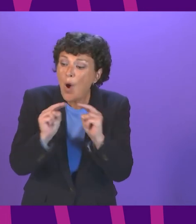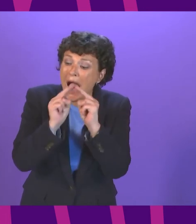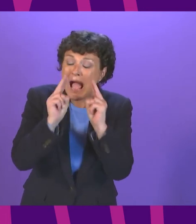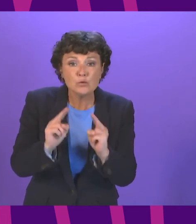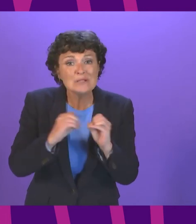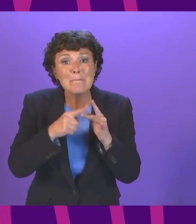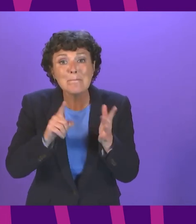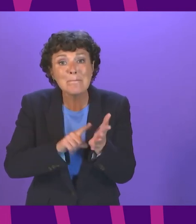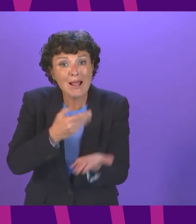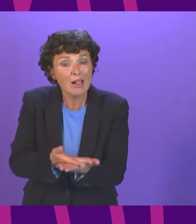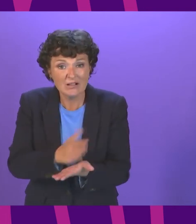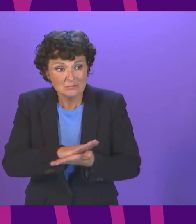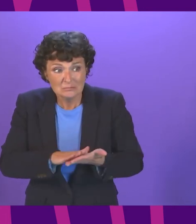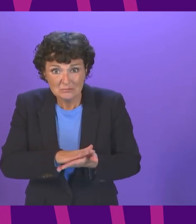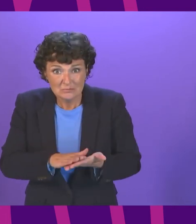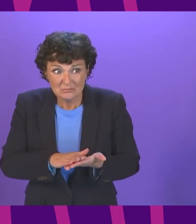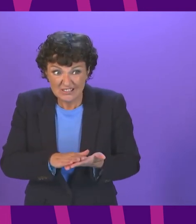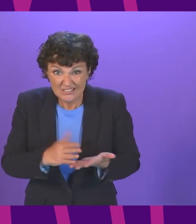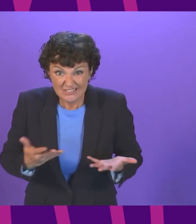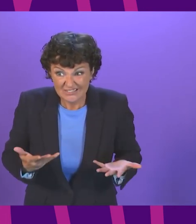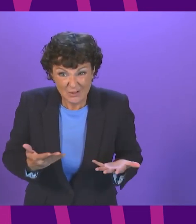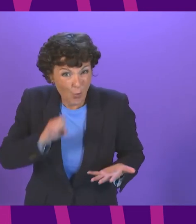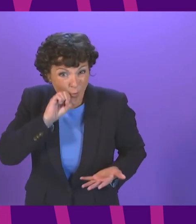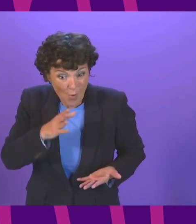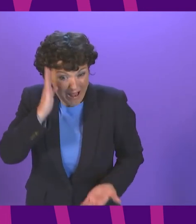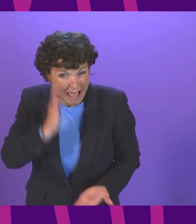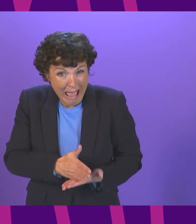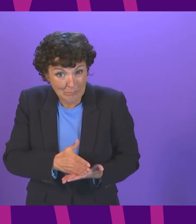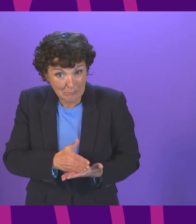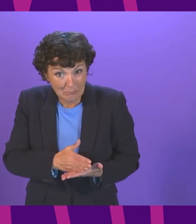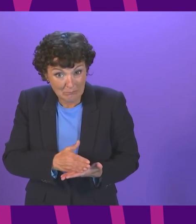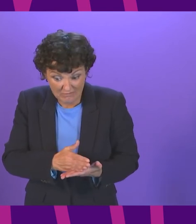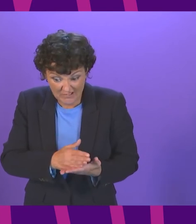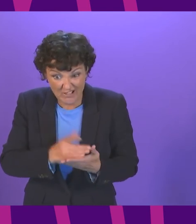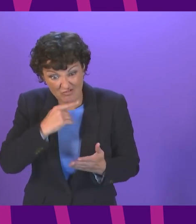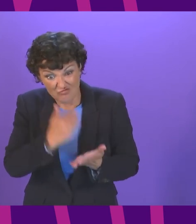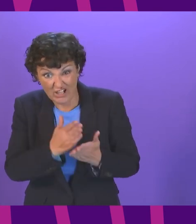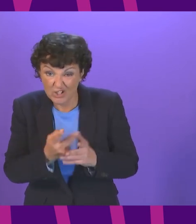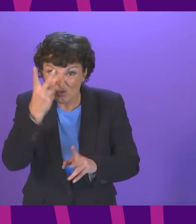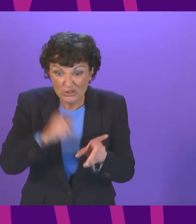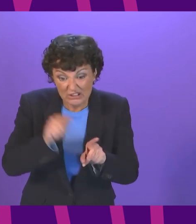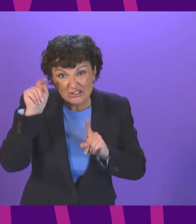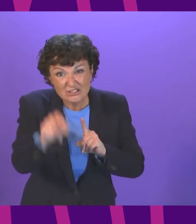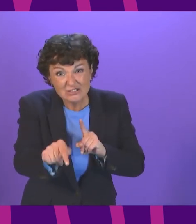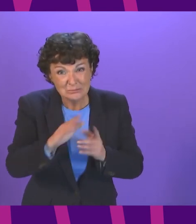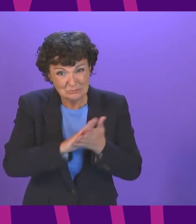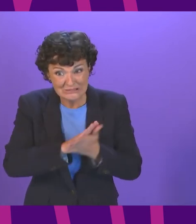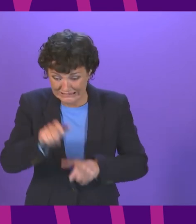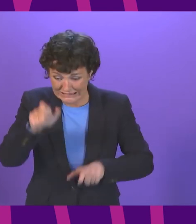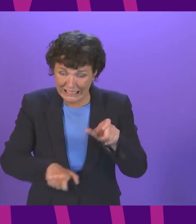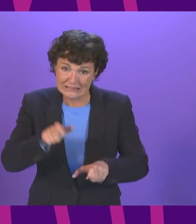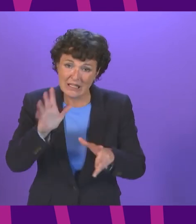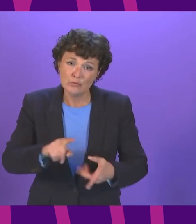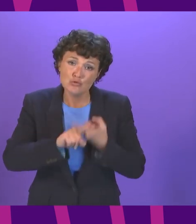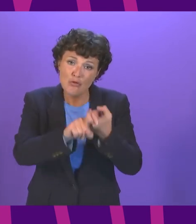duty is also unlikely to become a reality until the second half of this parliament that means tenants will have to rely